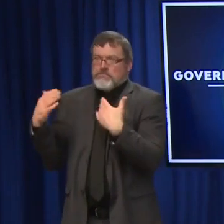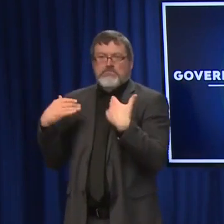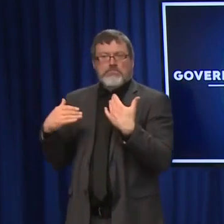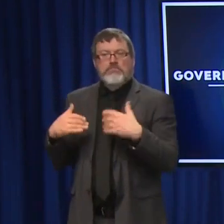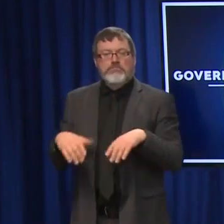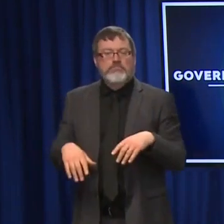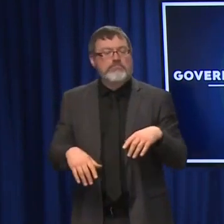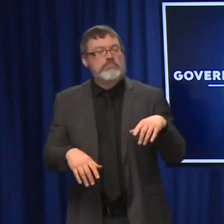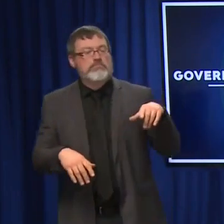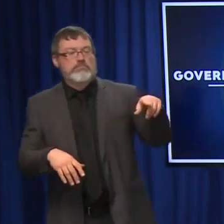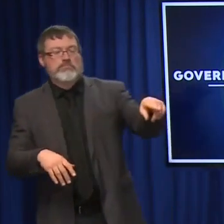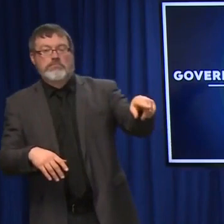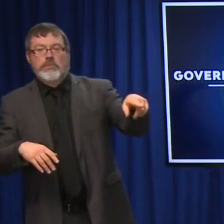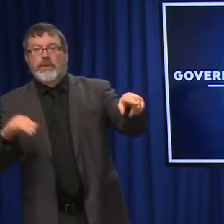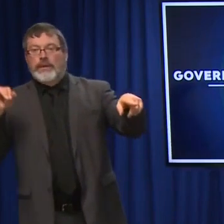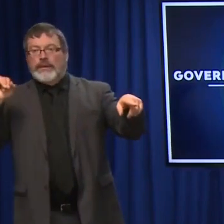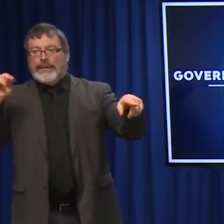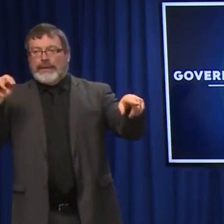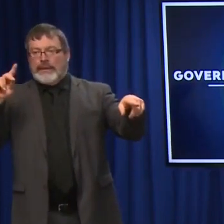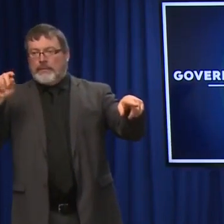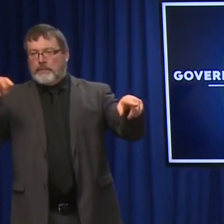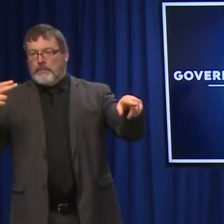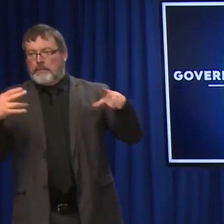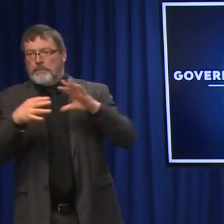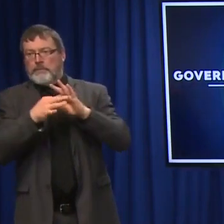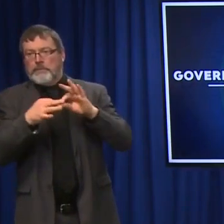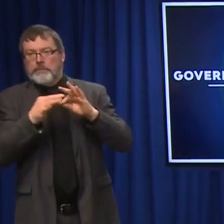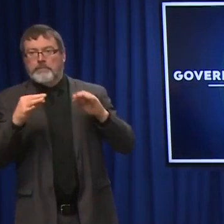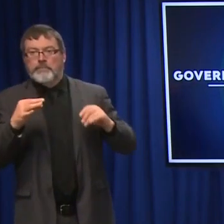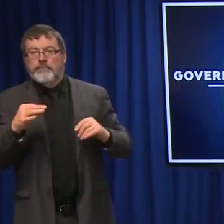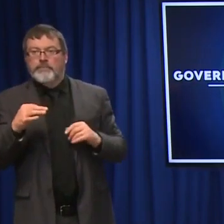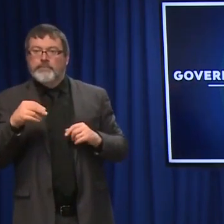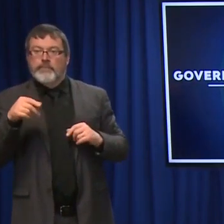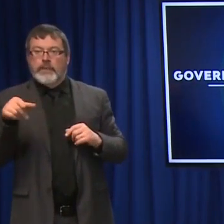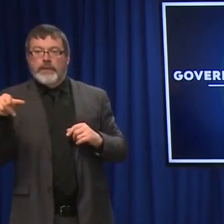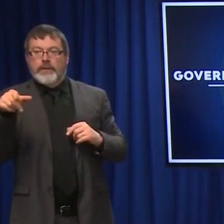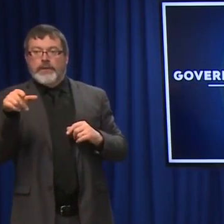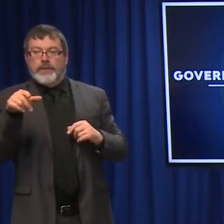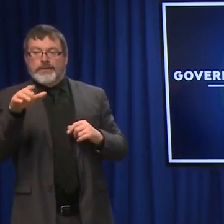of capacity at the fixed site locations. I think this might be fair for the commissioner.